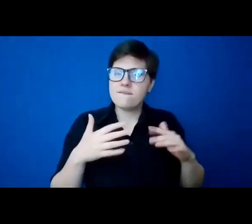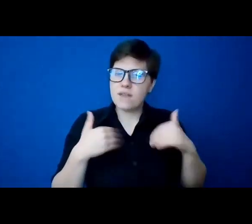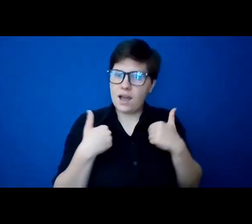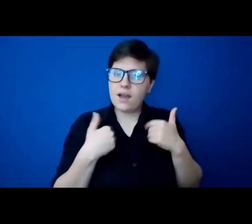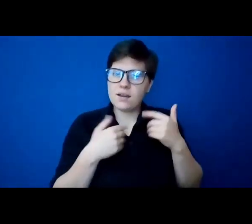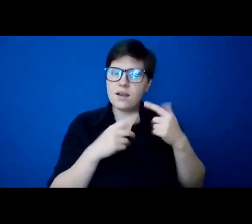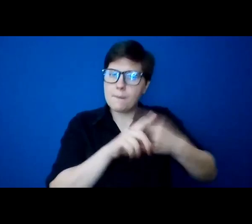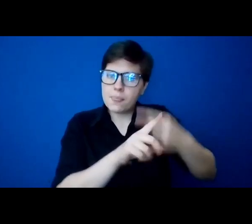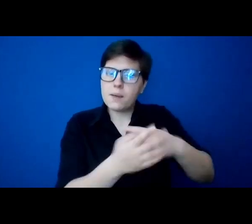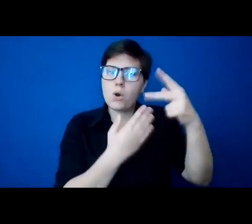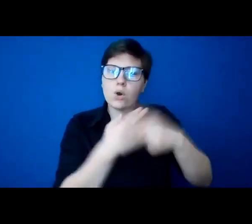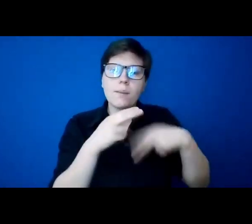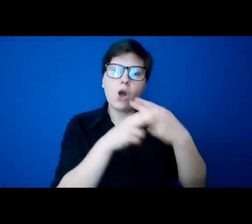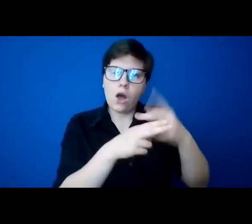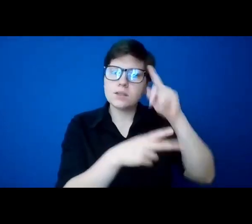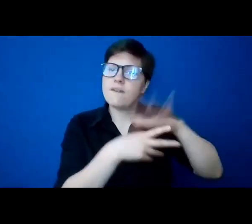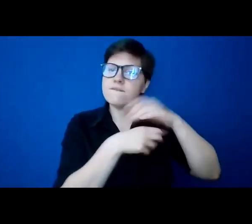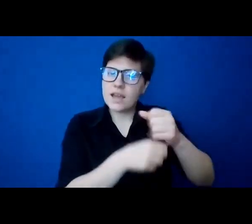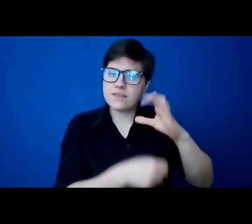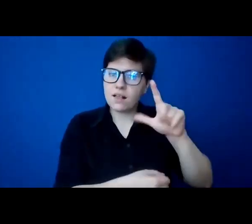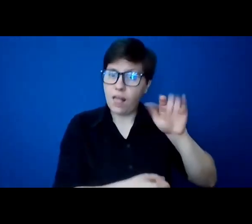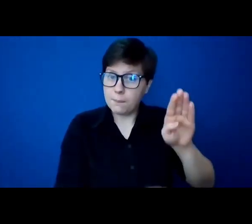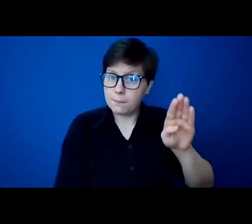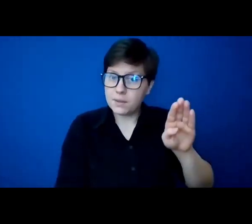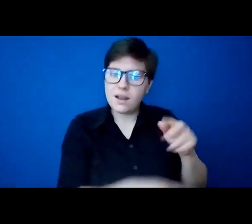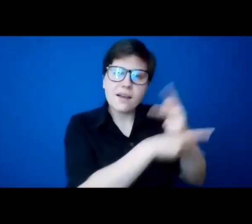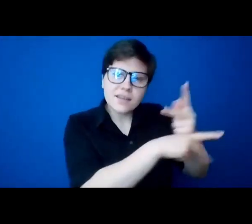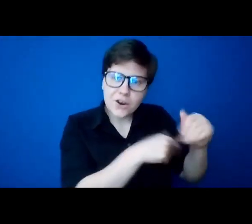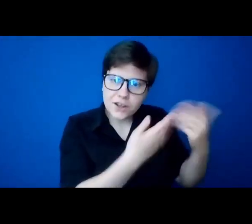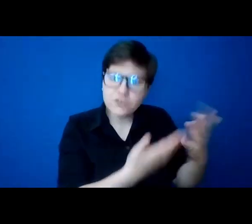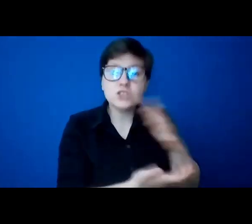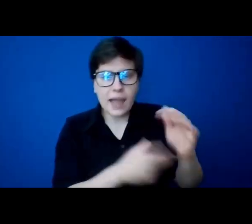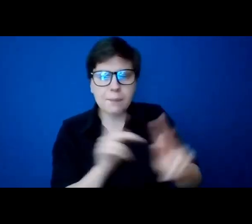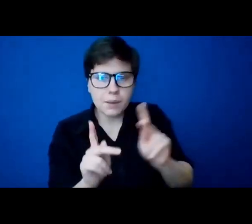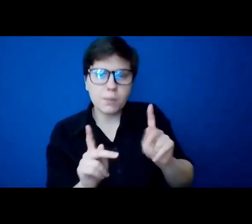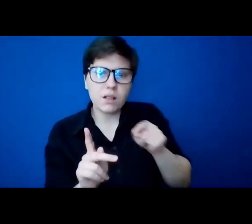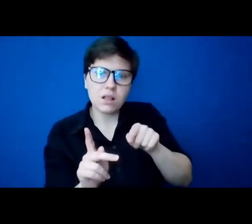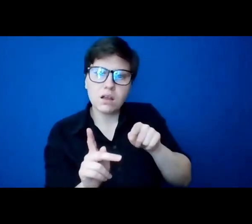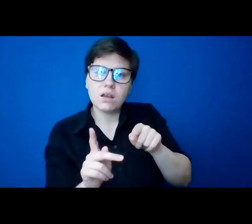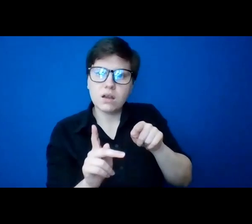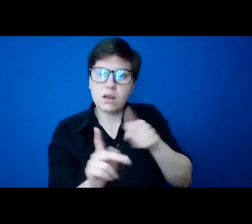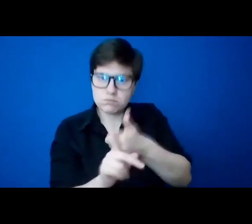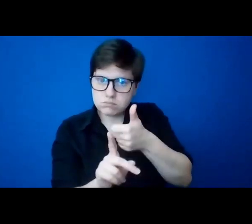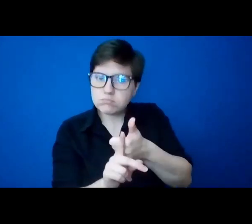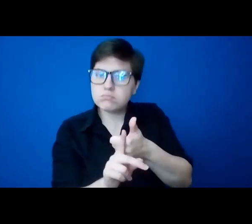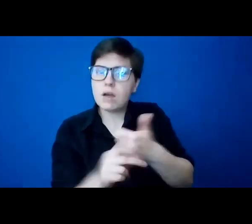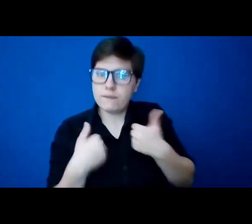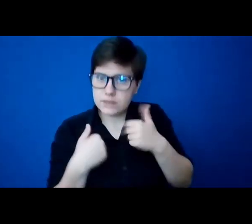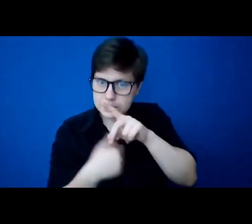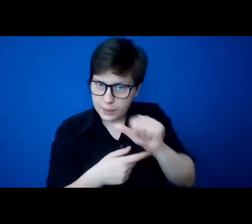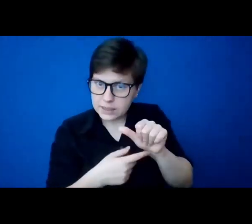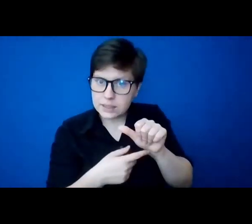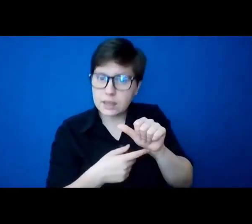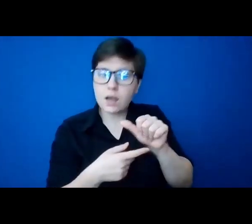Faith Club, in which both caregivers and people who are themselves with a disability